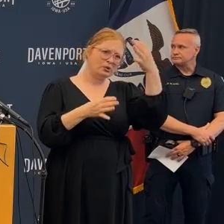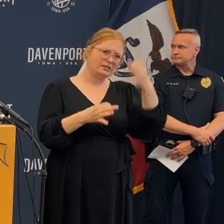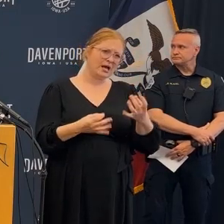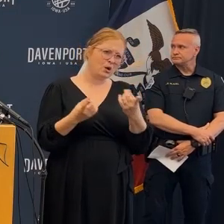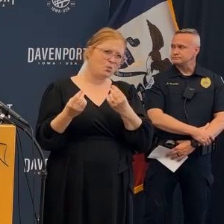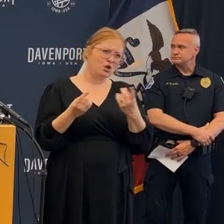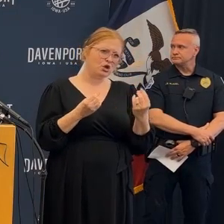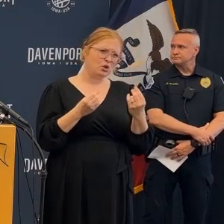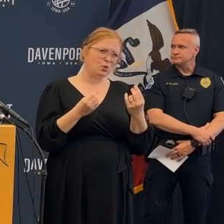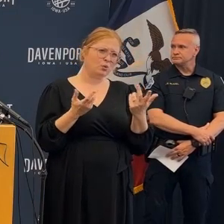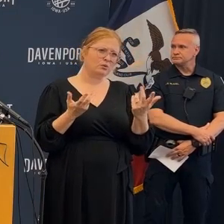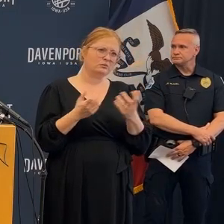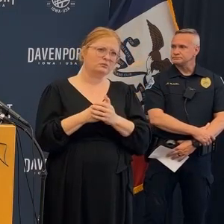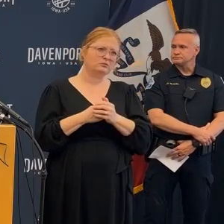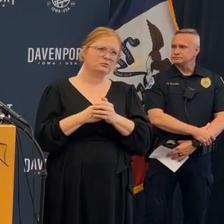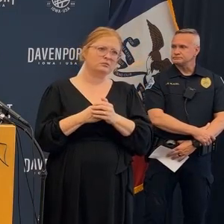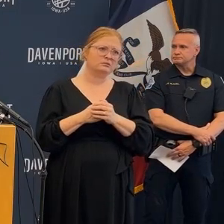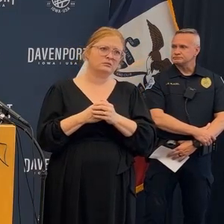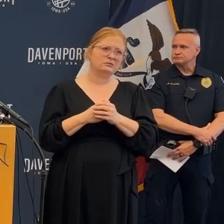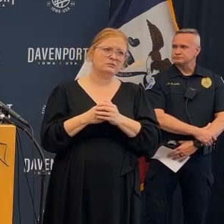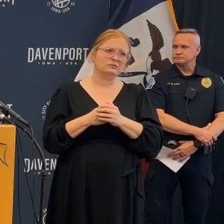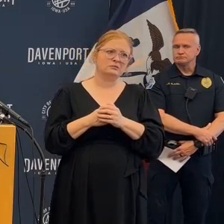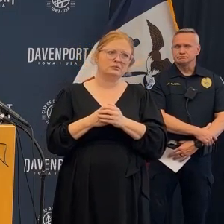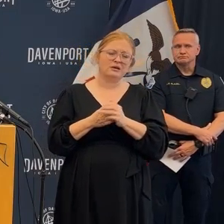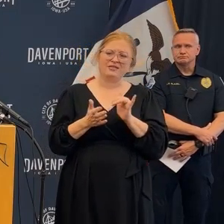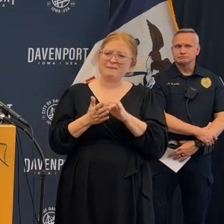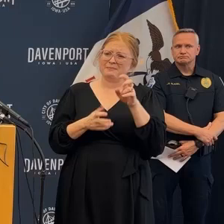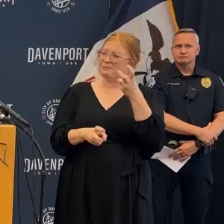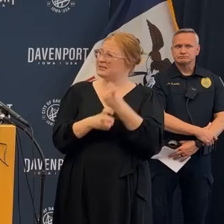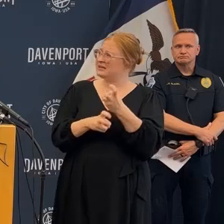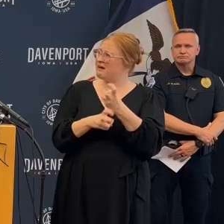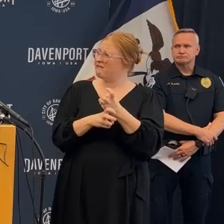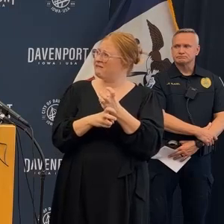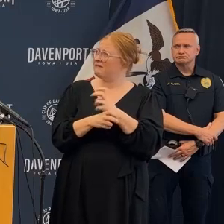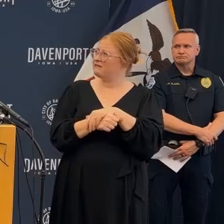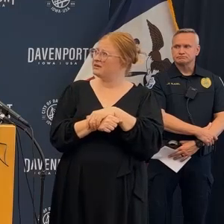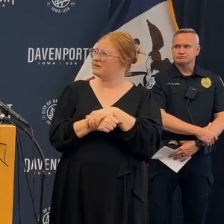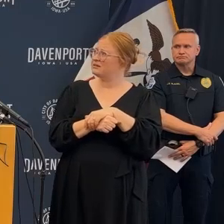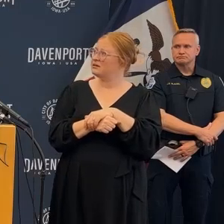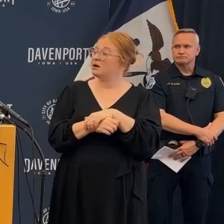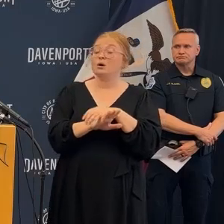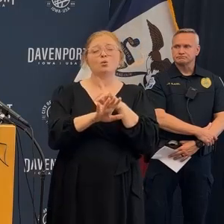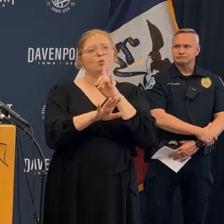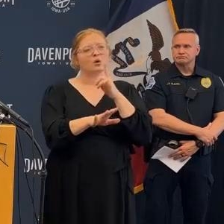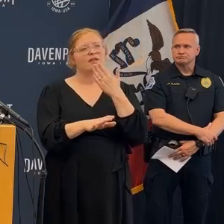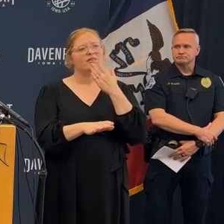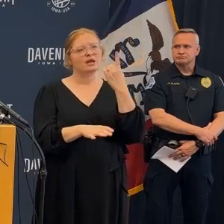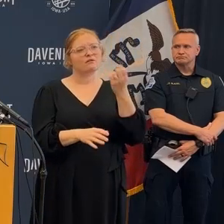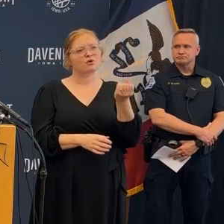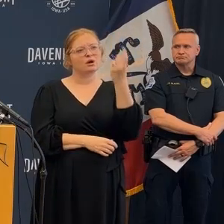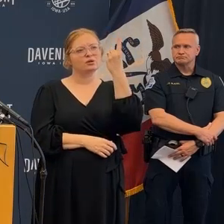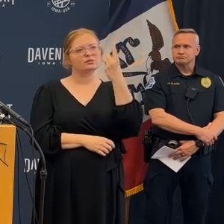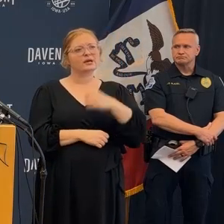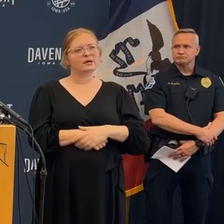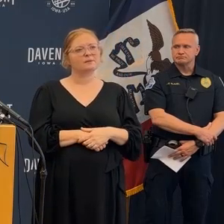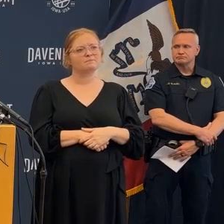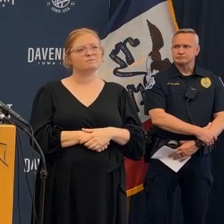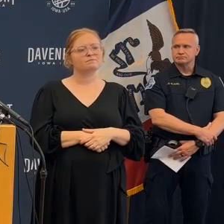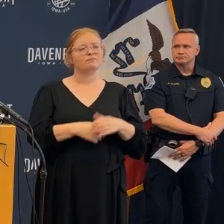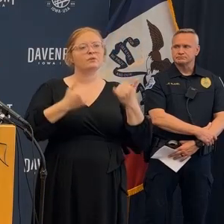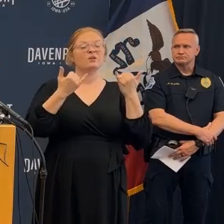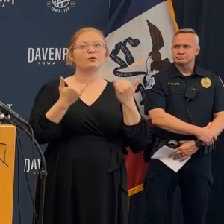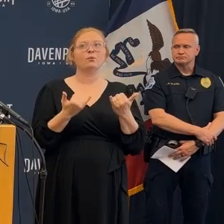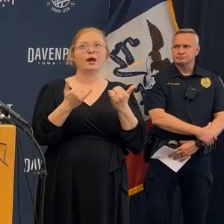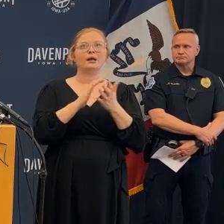against the possibility of somebody still being alive in the building how do you make what factors do you use to make decisions